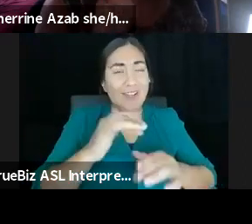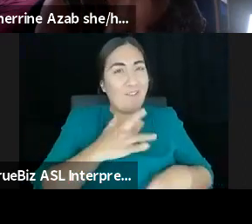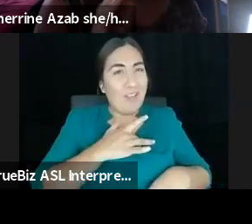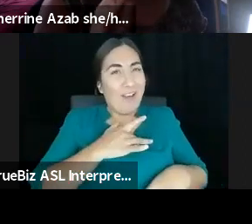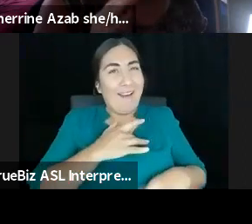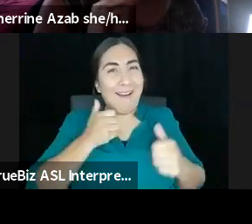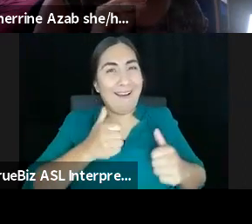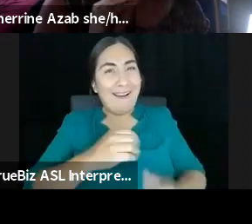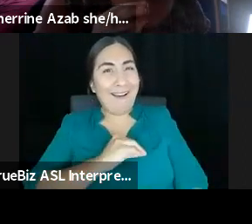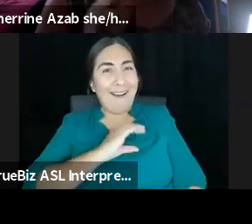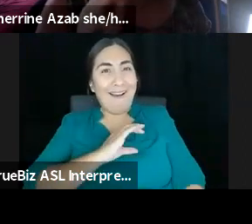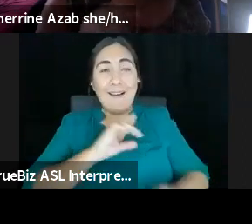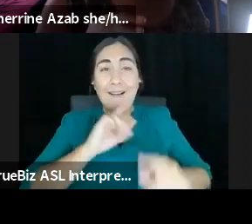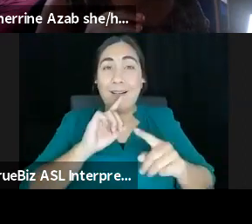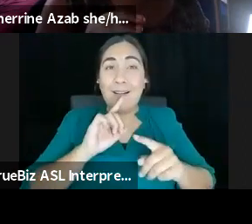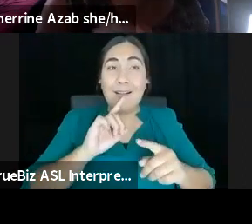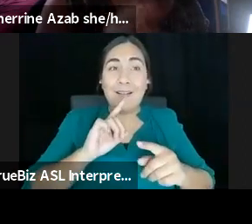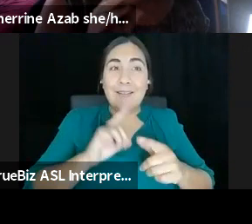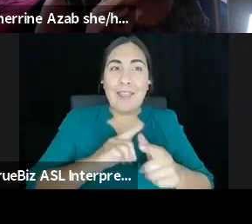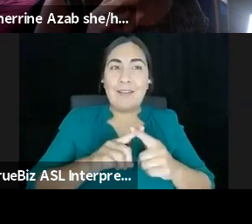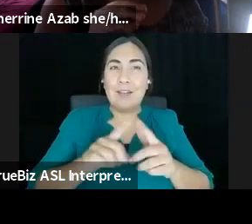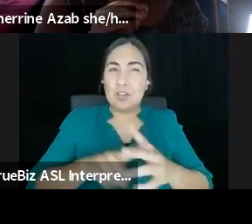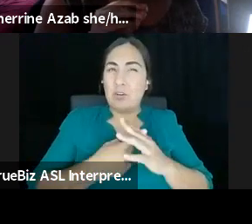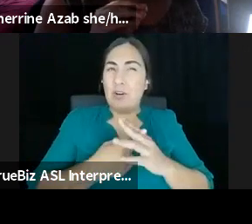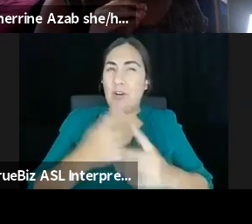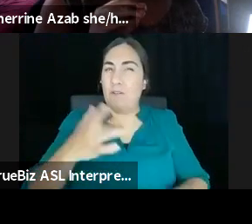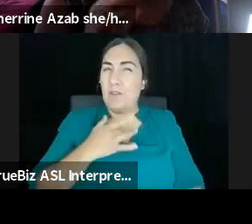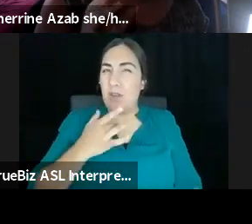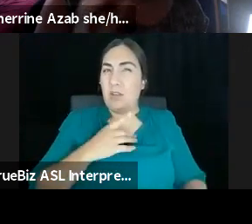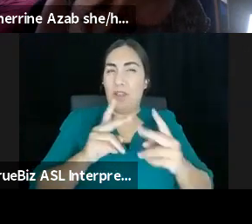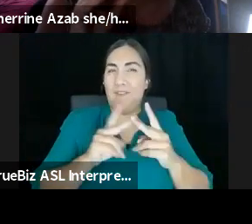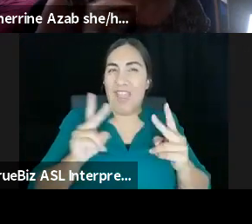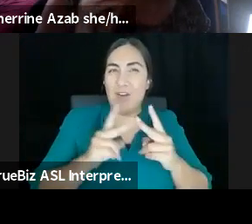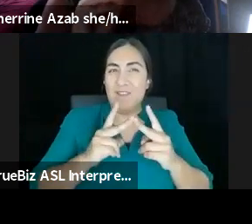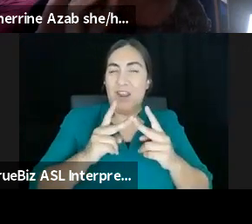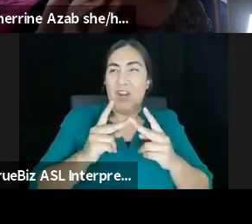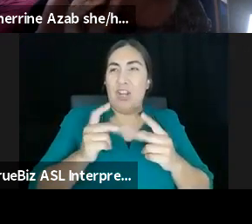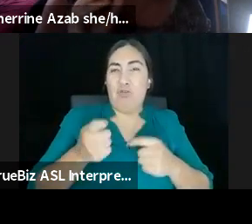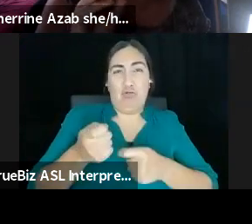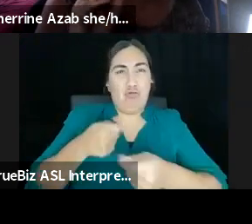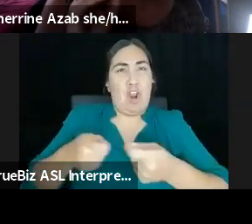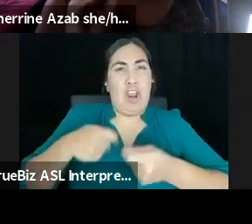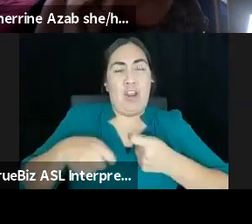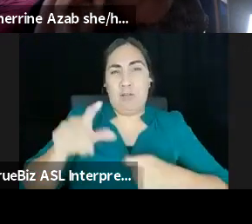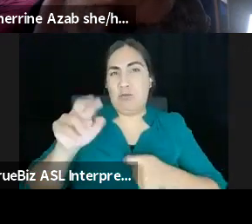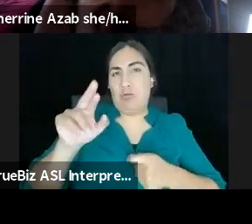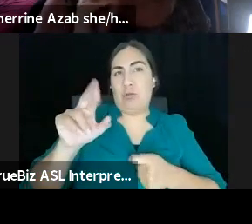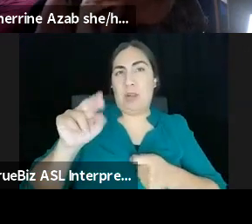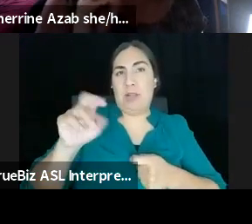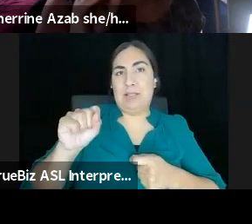is starting to feel really transactional. Like how, so for, if I do five, like social media posts, does